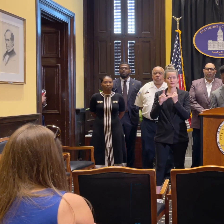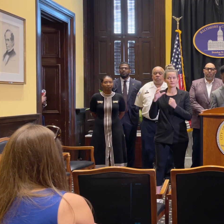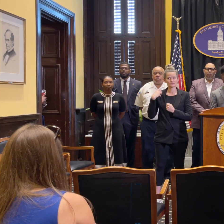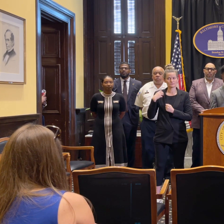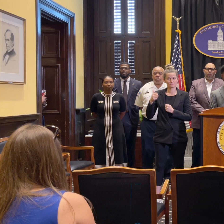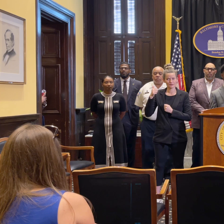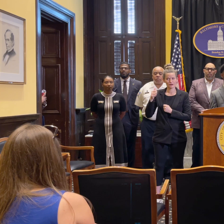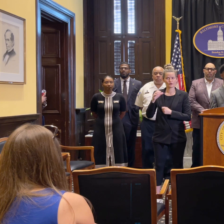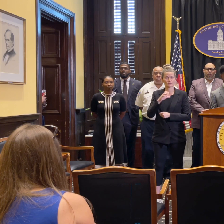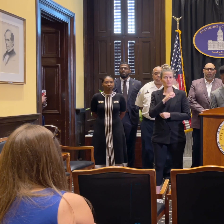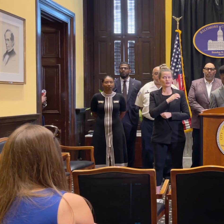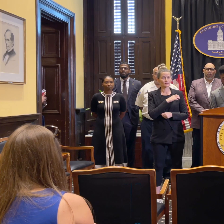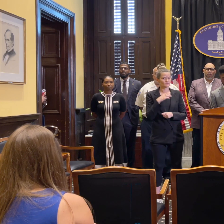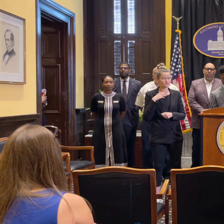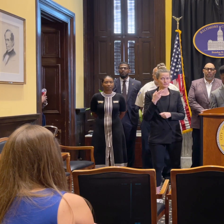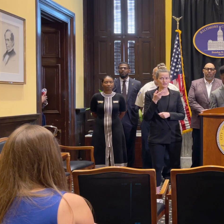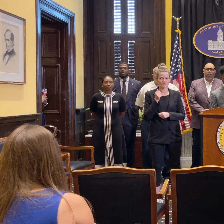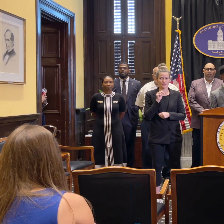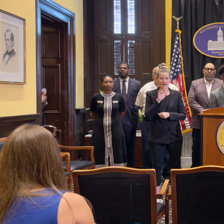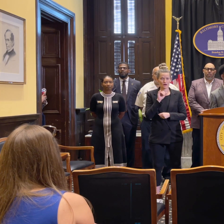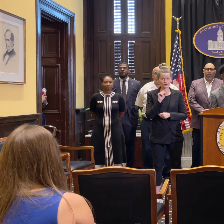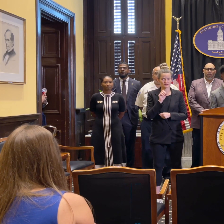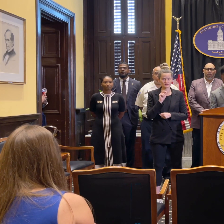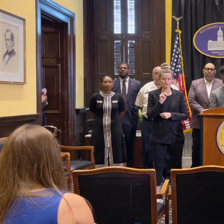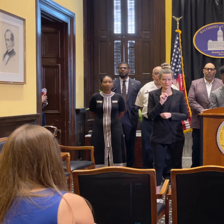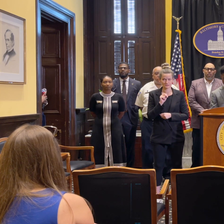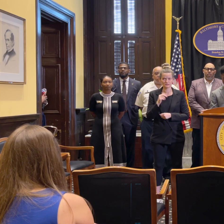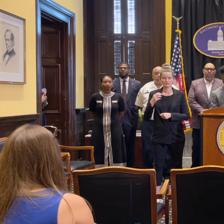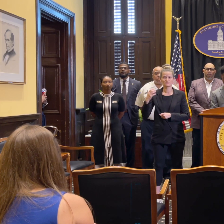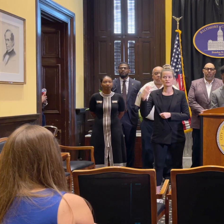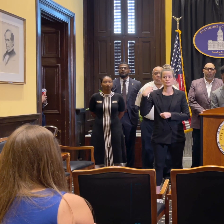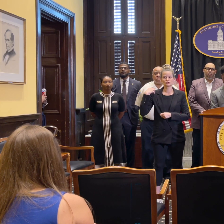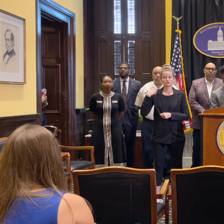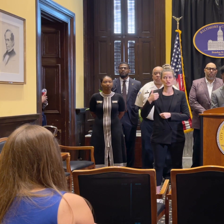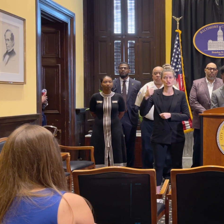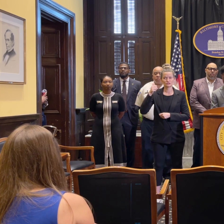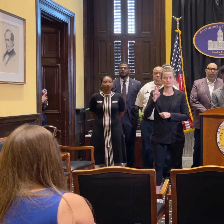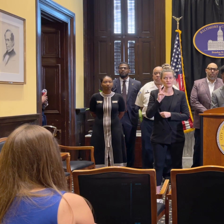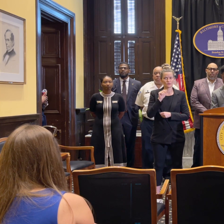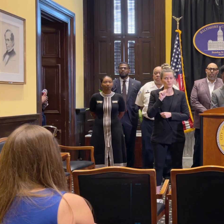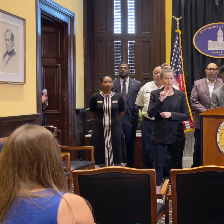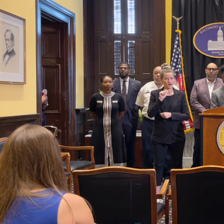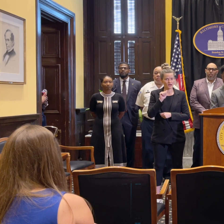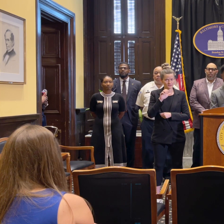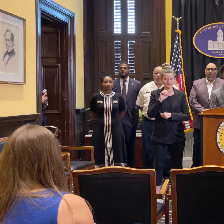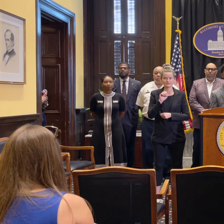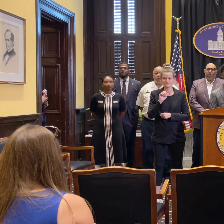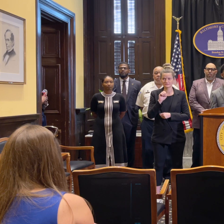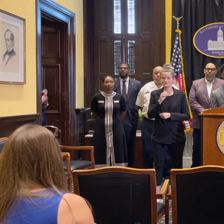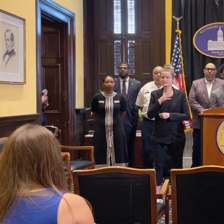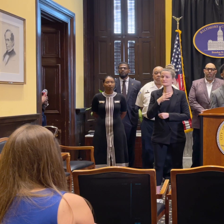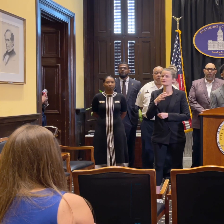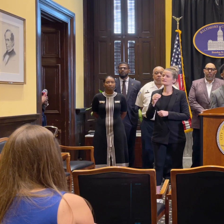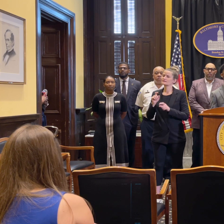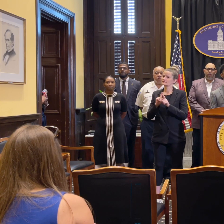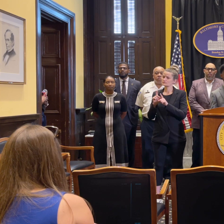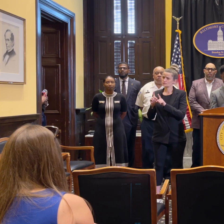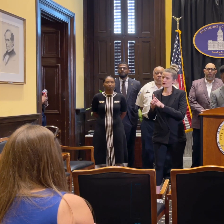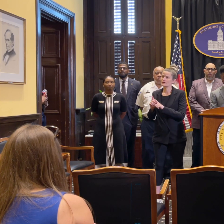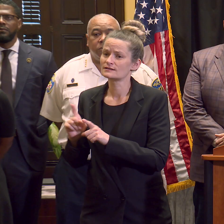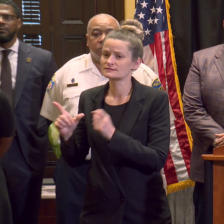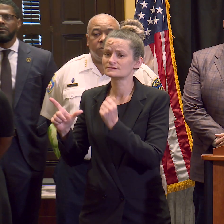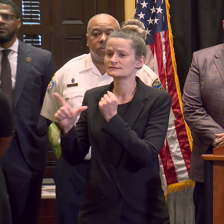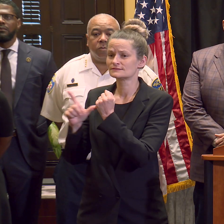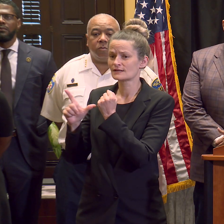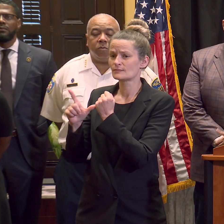Director Jackson, Chief Ford, Chief Wallace, and our Deputy City Solicitor, Ebony Thompson. When Deputy Mayor for Public